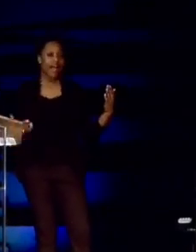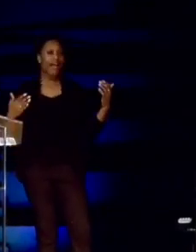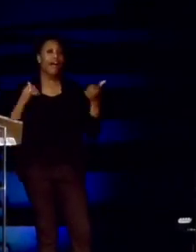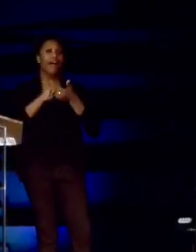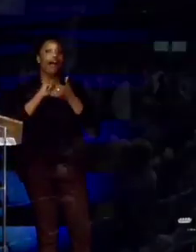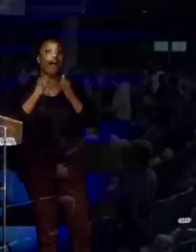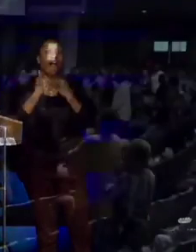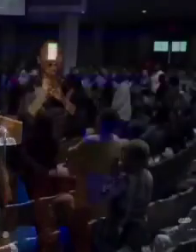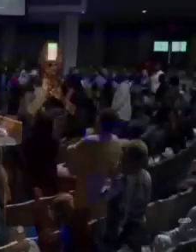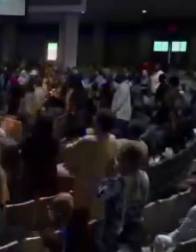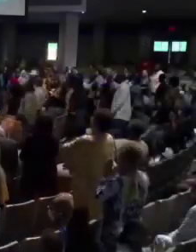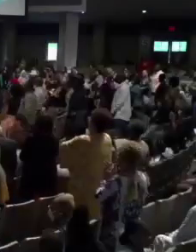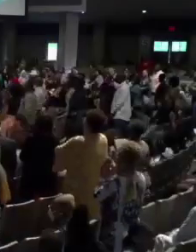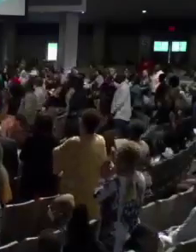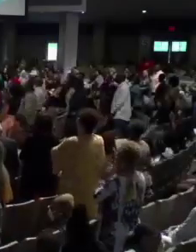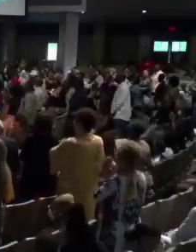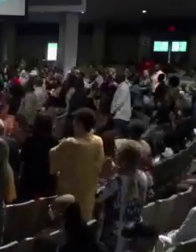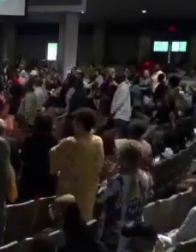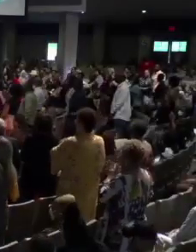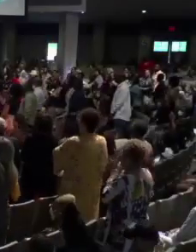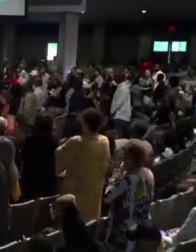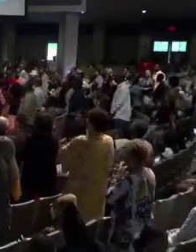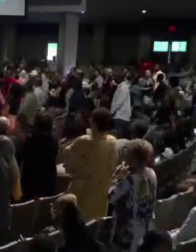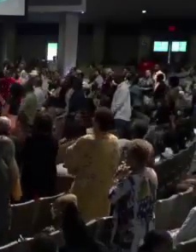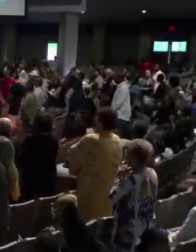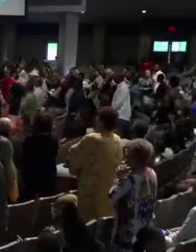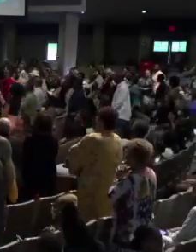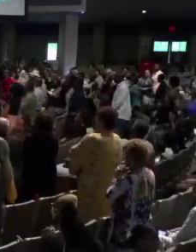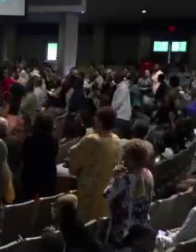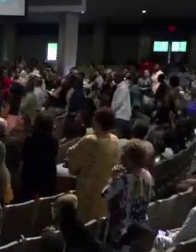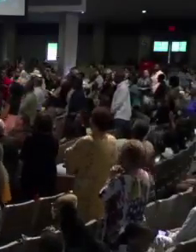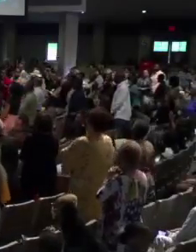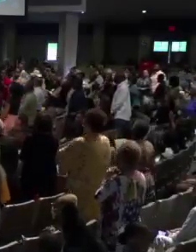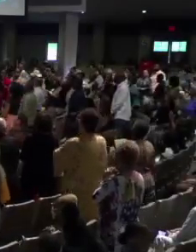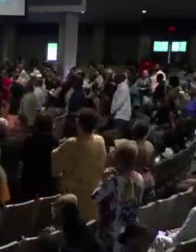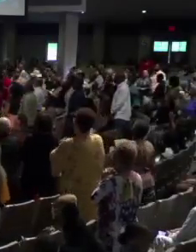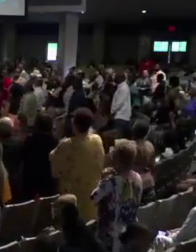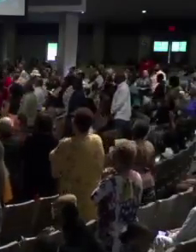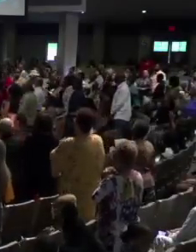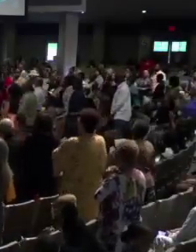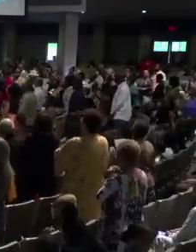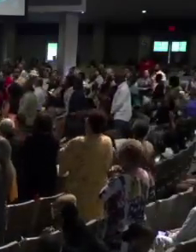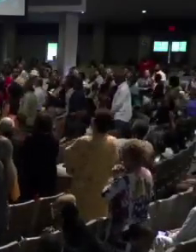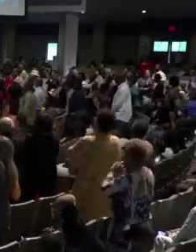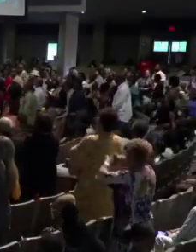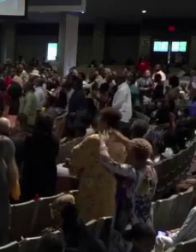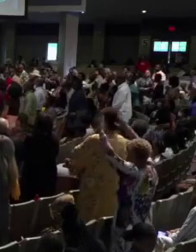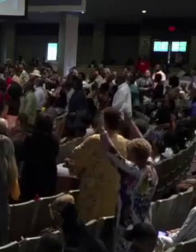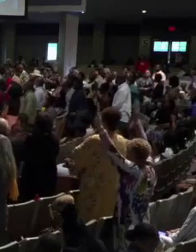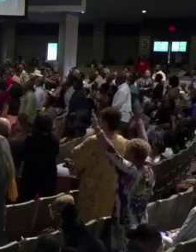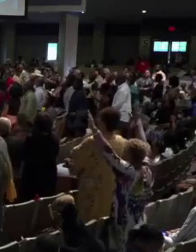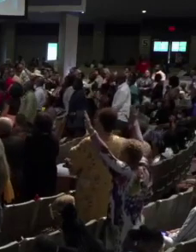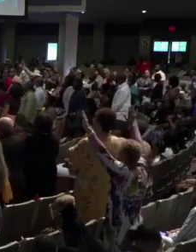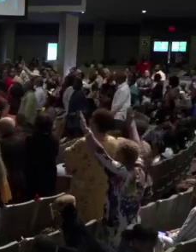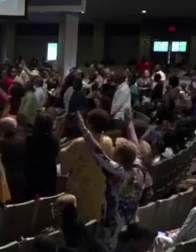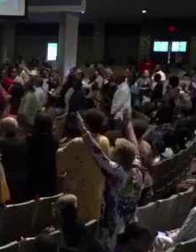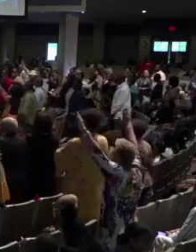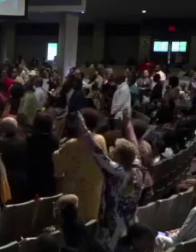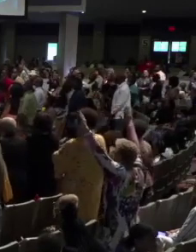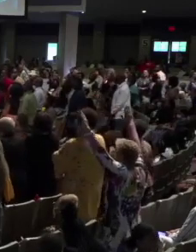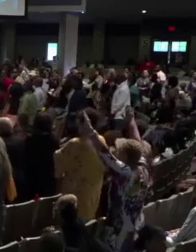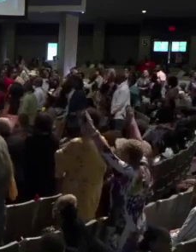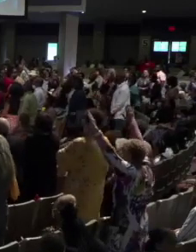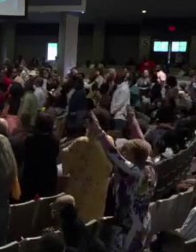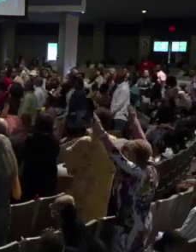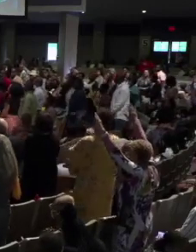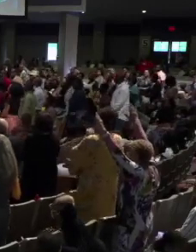walk in. It's already done. The prayer that you prayed. I don't know who